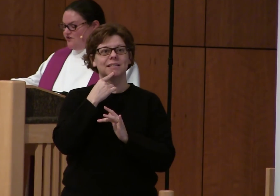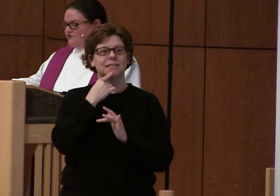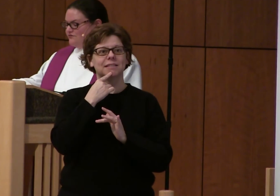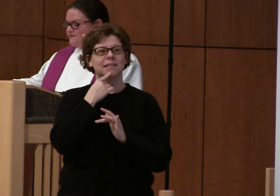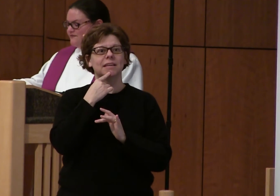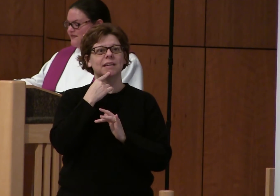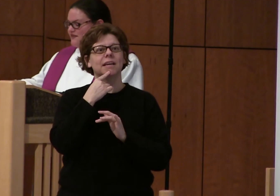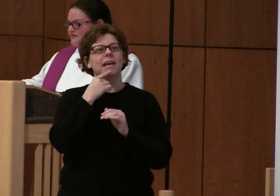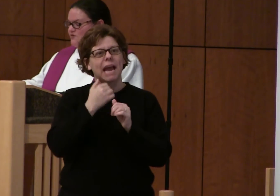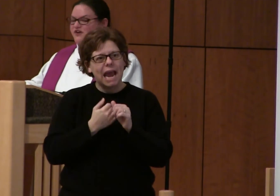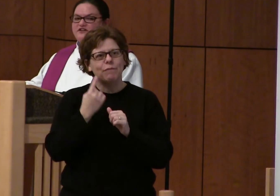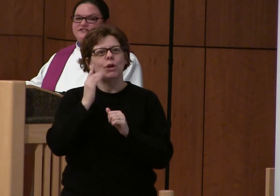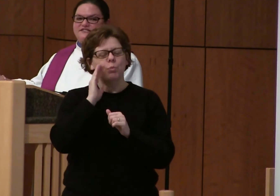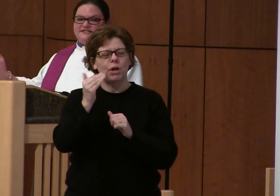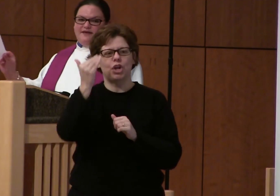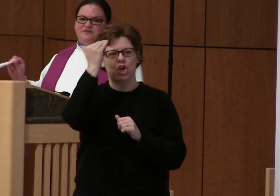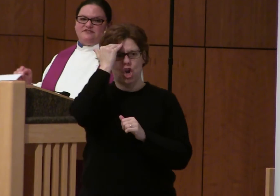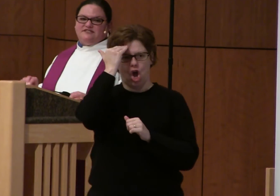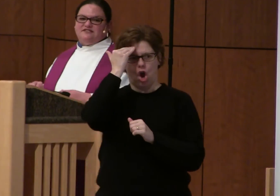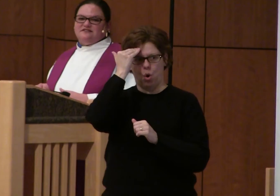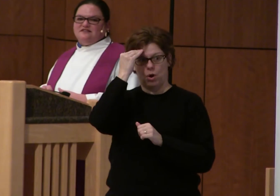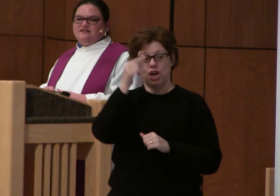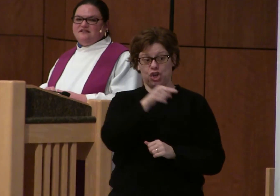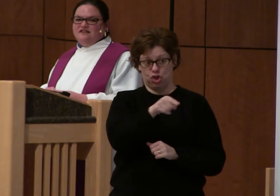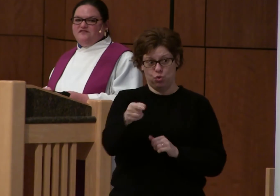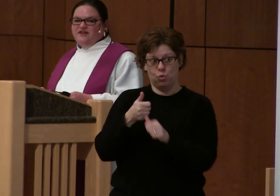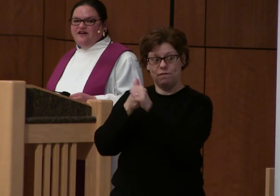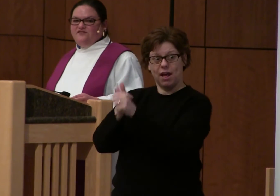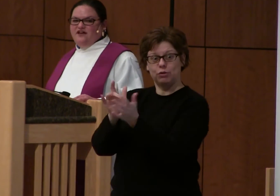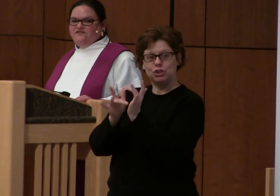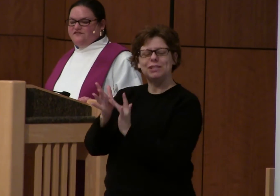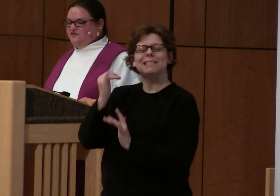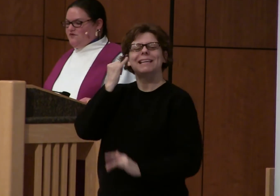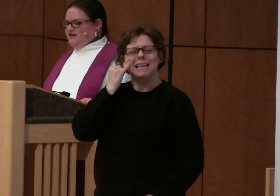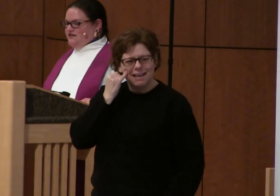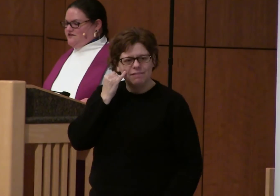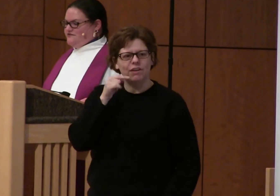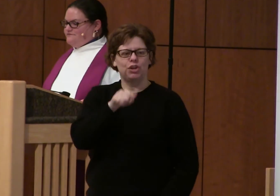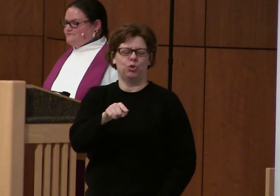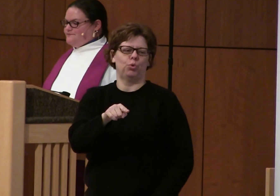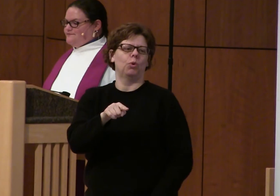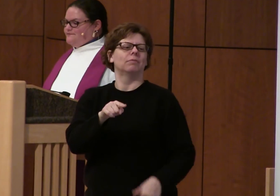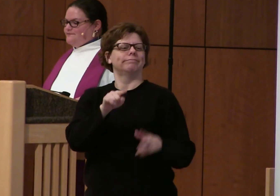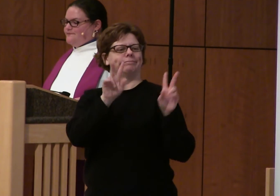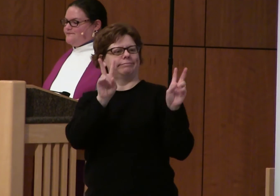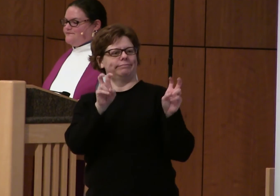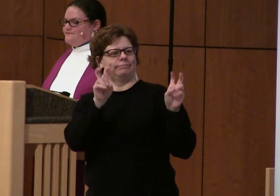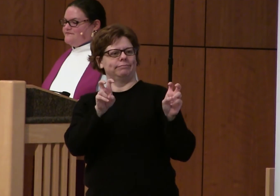everyone will know that we are his disciples if we have love for one another.